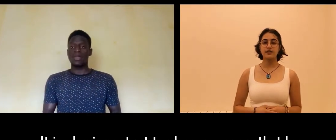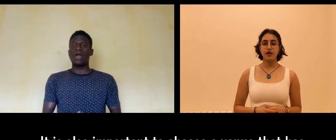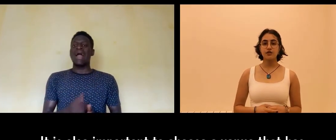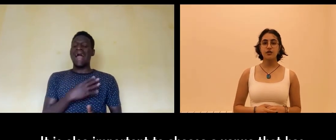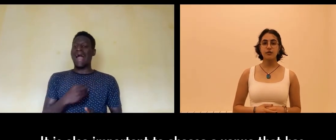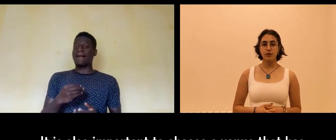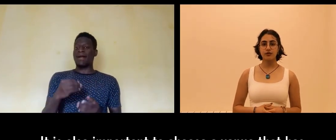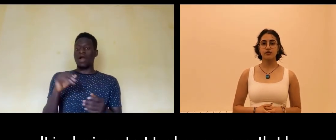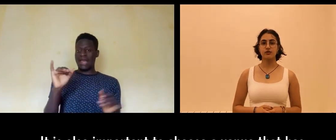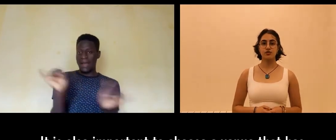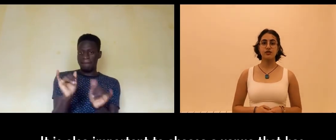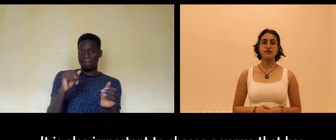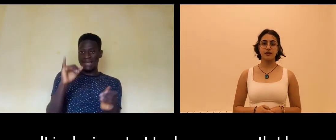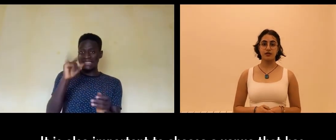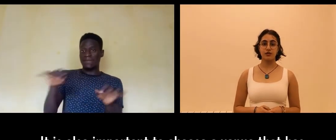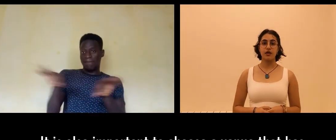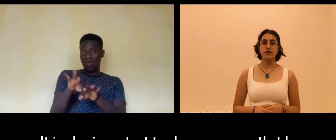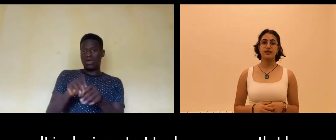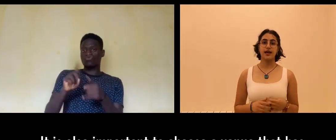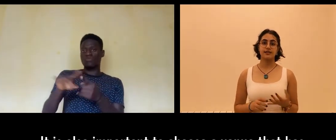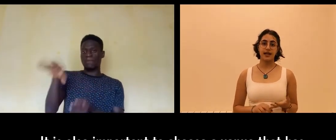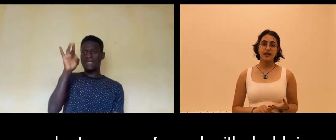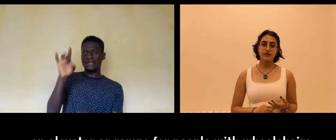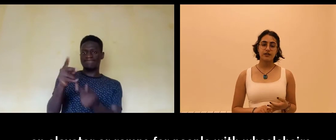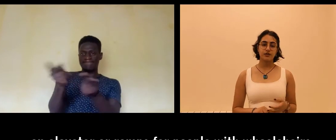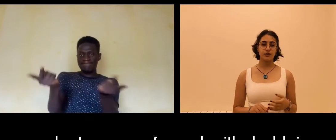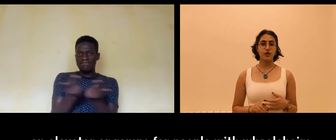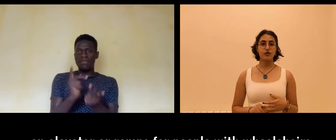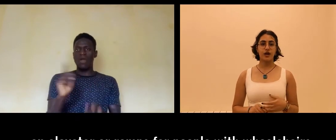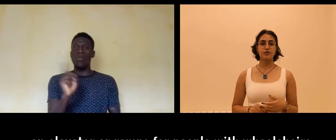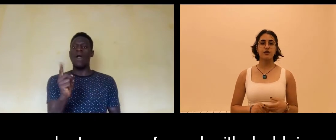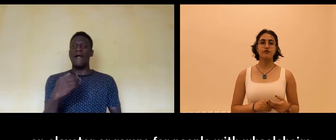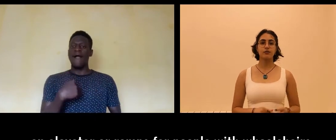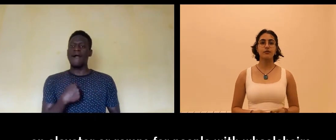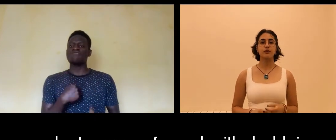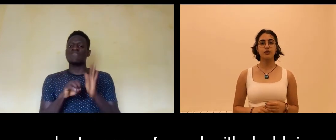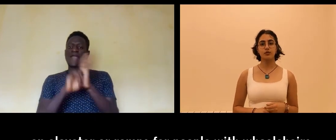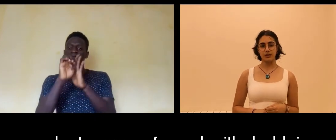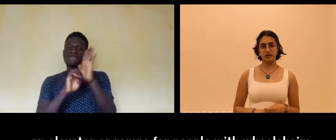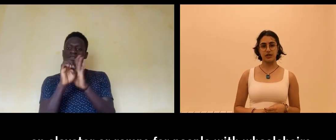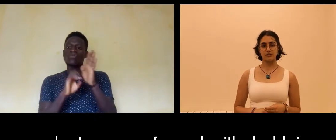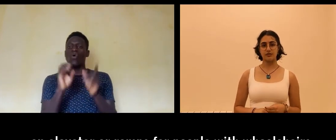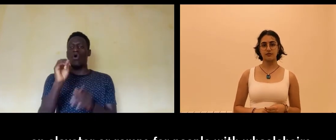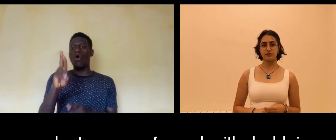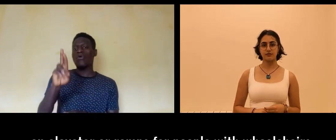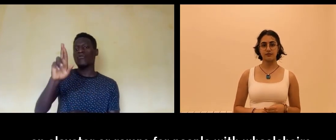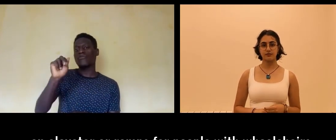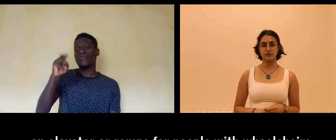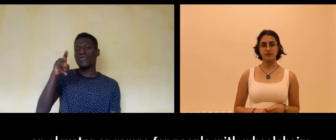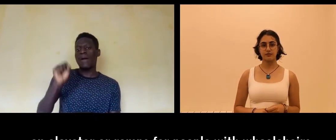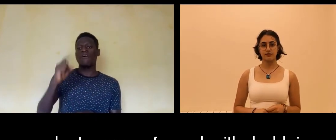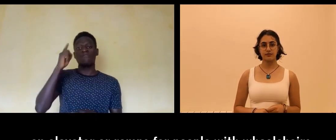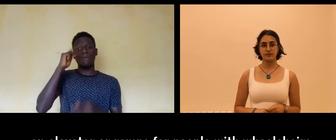It is also important to choose a venue that has an elevator or ramps for people with wheelchairs.